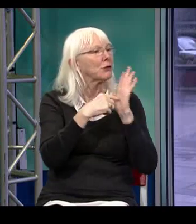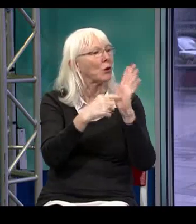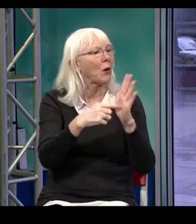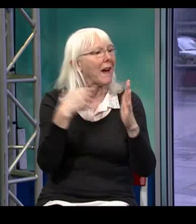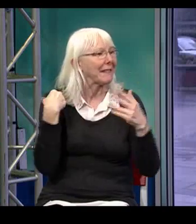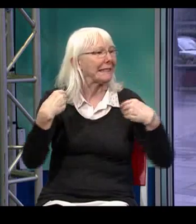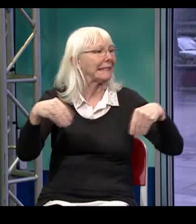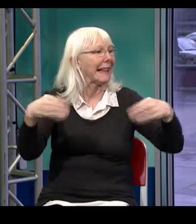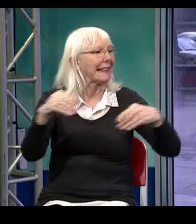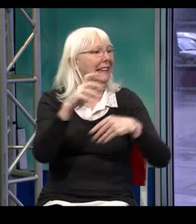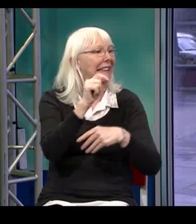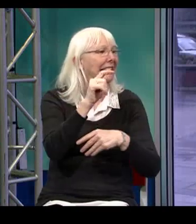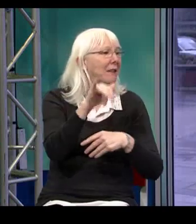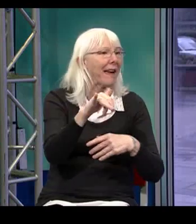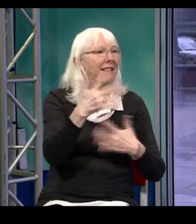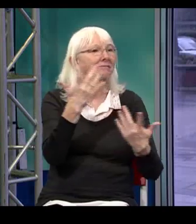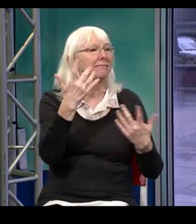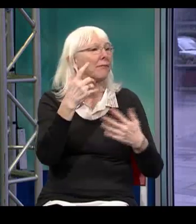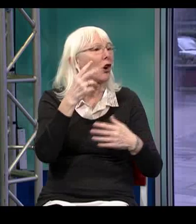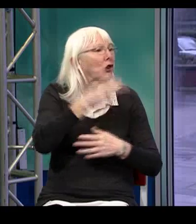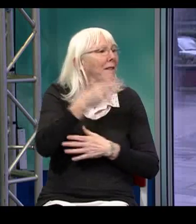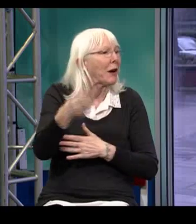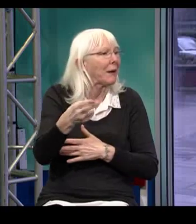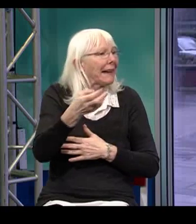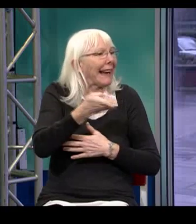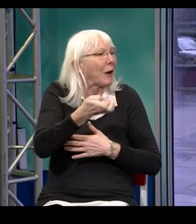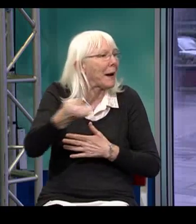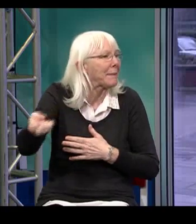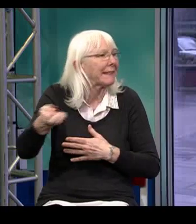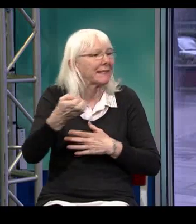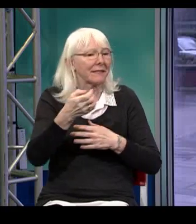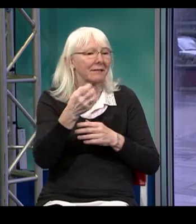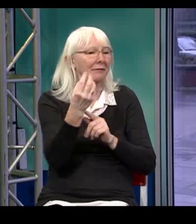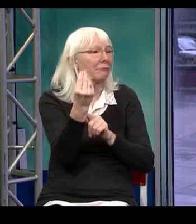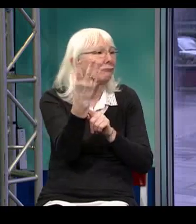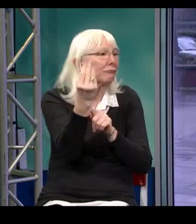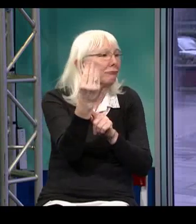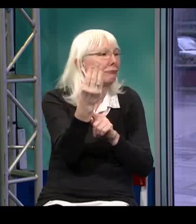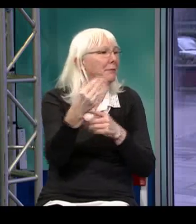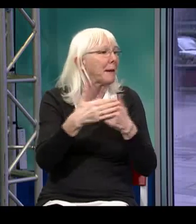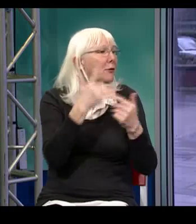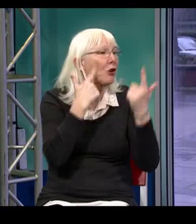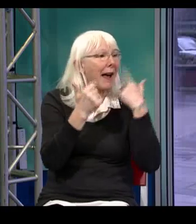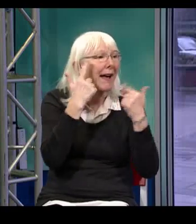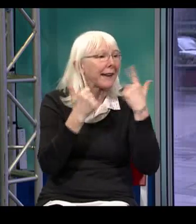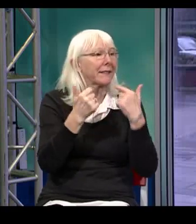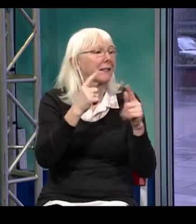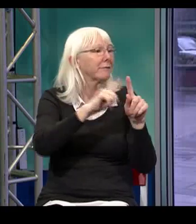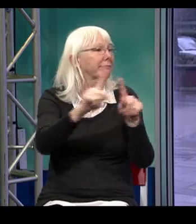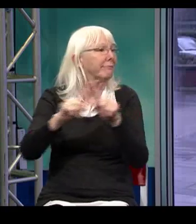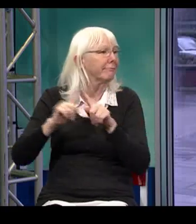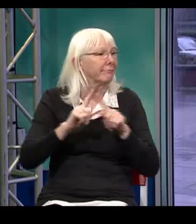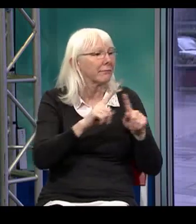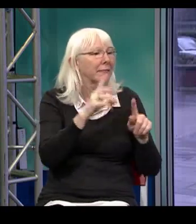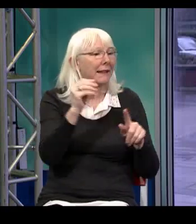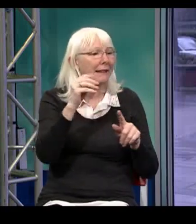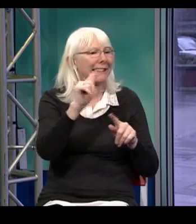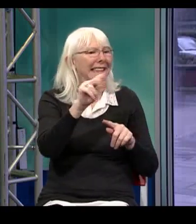also have a showroom where we sell communication aids, like, for instance, monitors